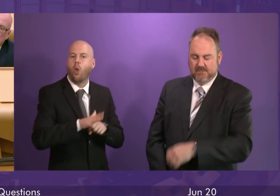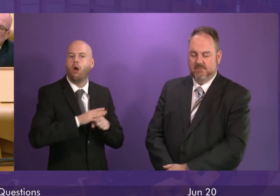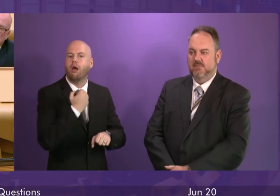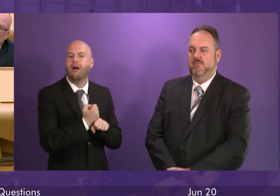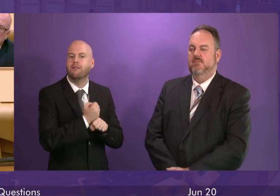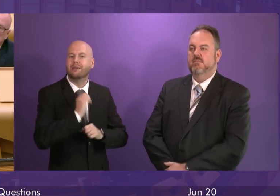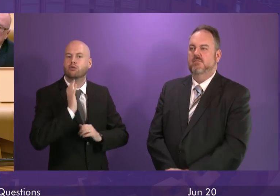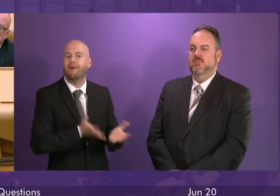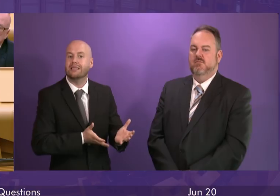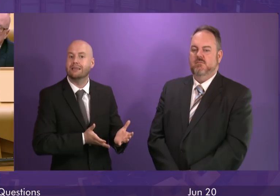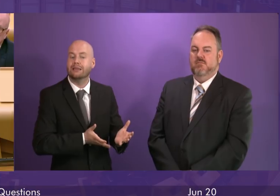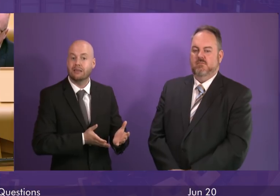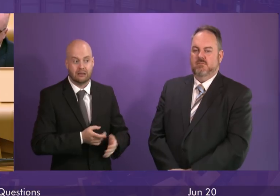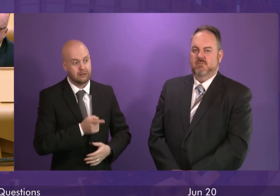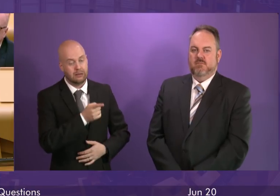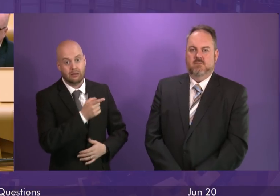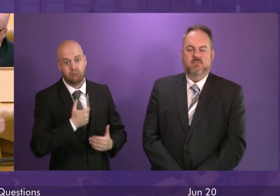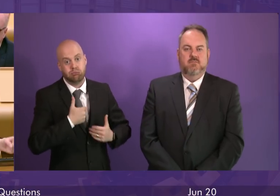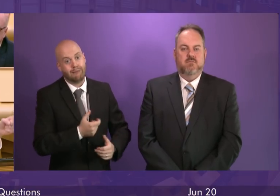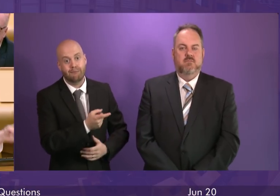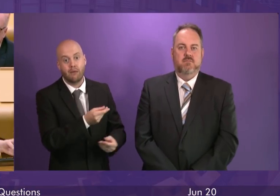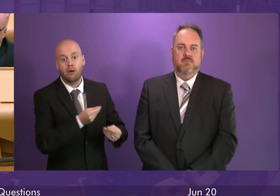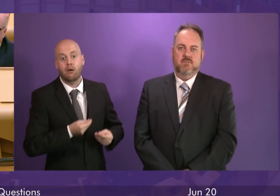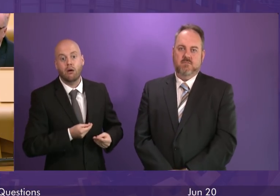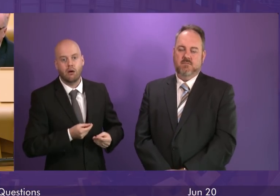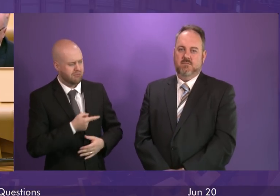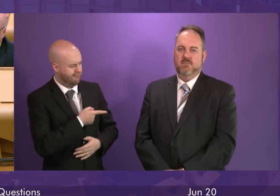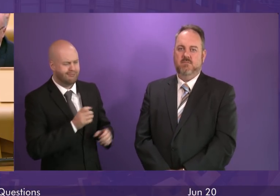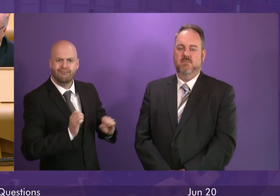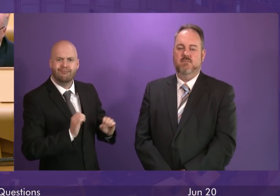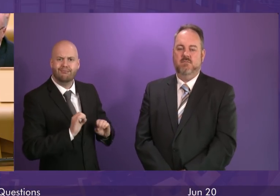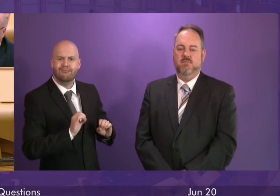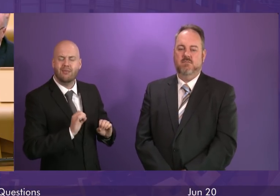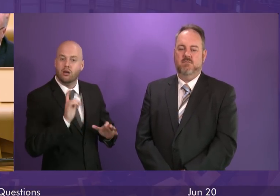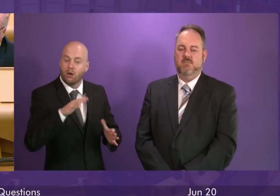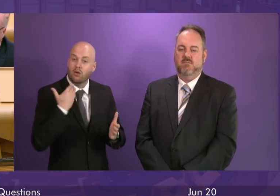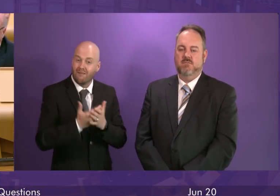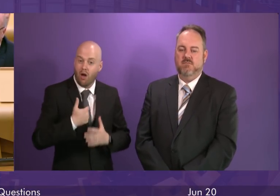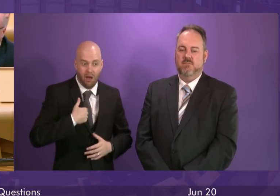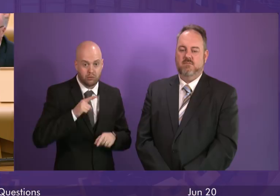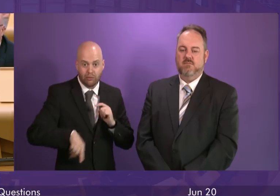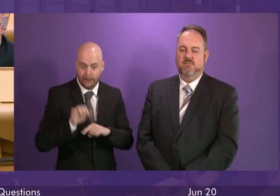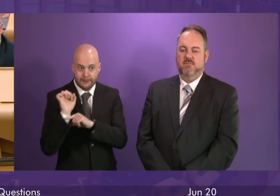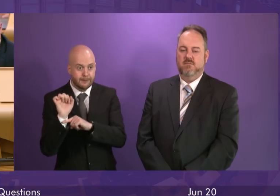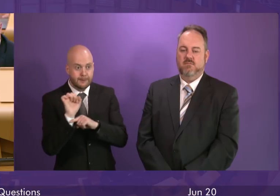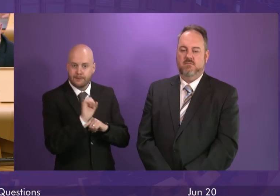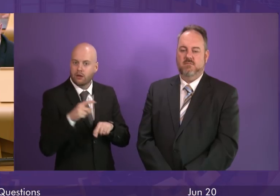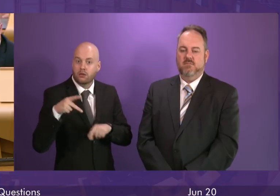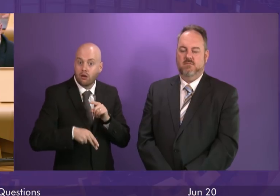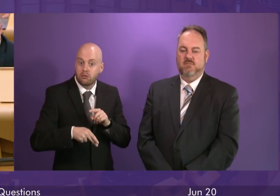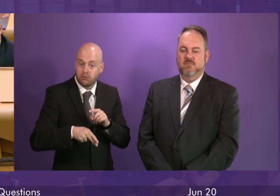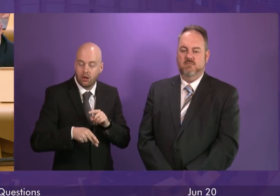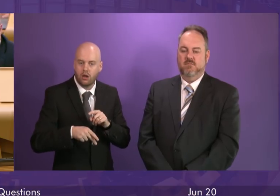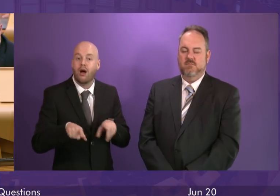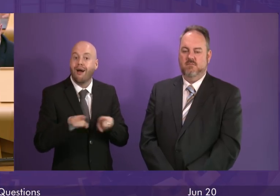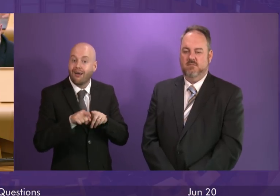We have protected the Welfare Fund in the face of cuts to our budget from the Scottish Government. In addition to the Welfare